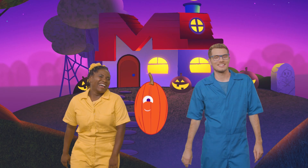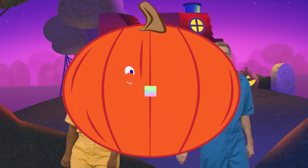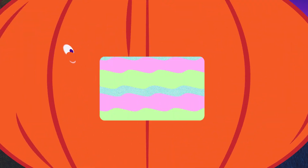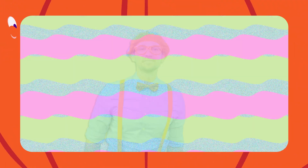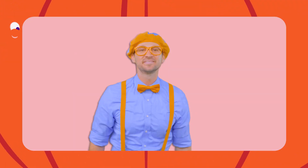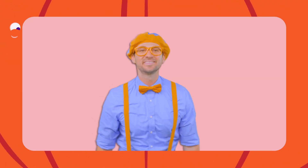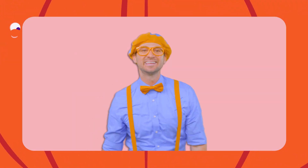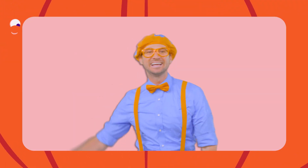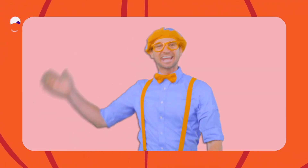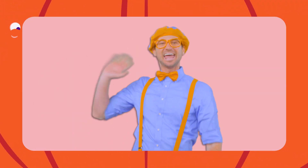Thanks, Blippi!